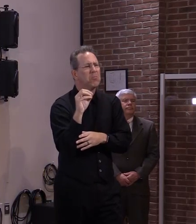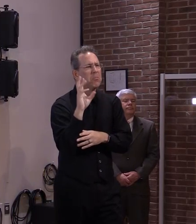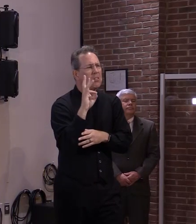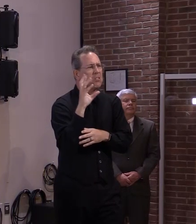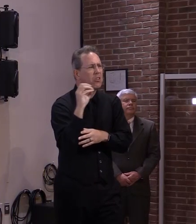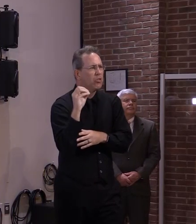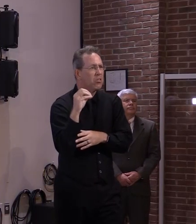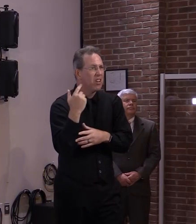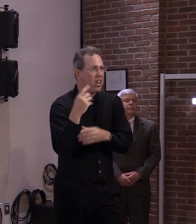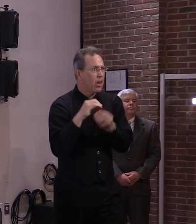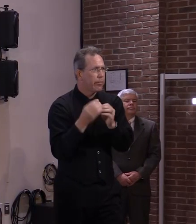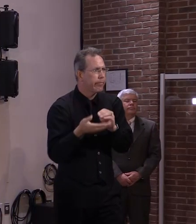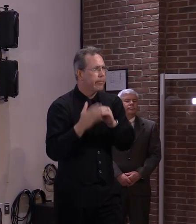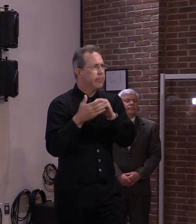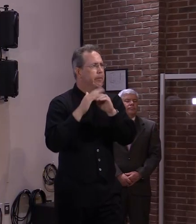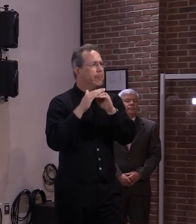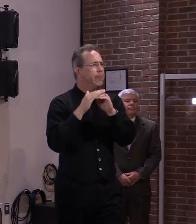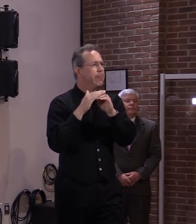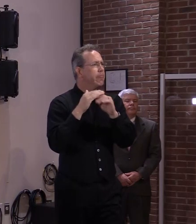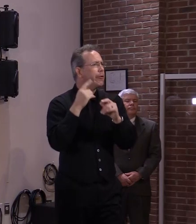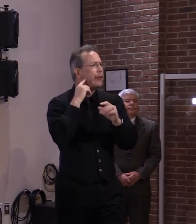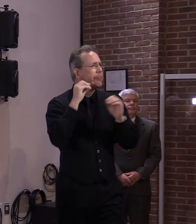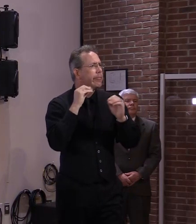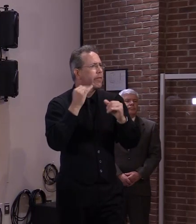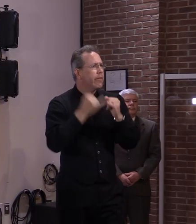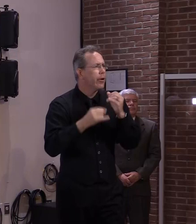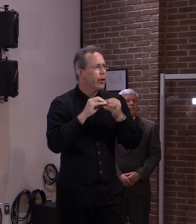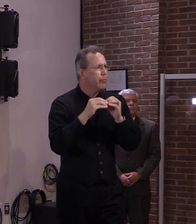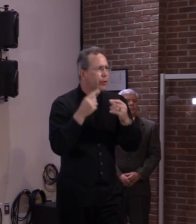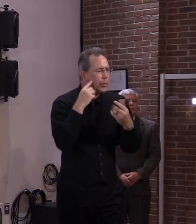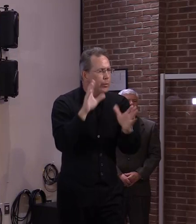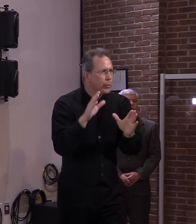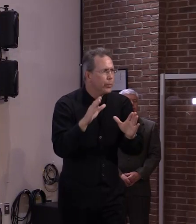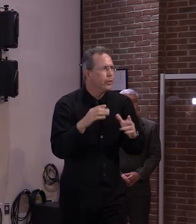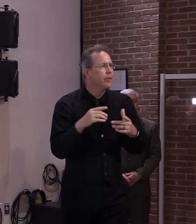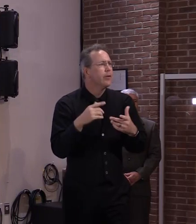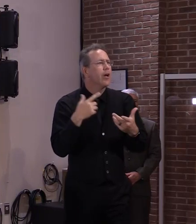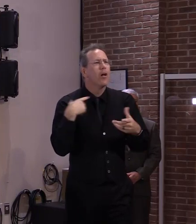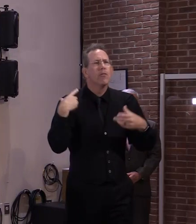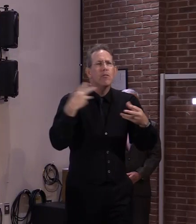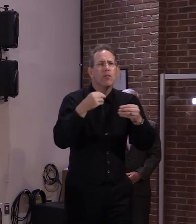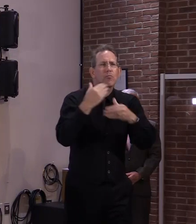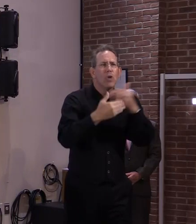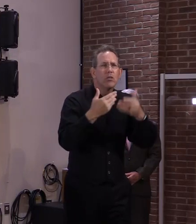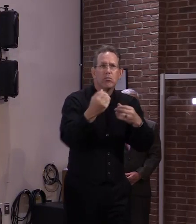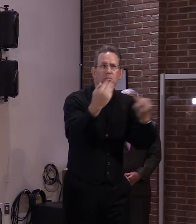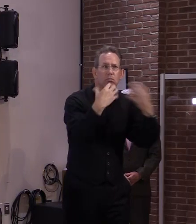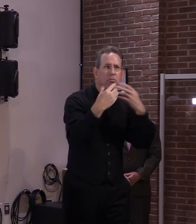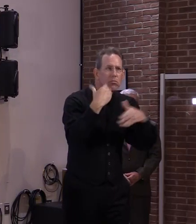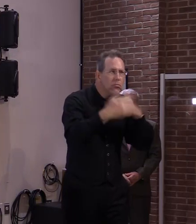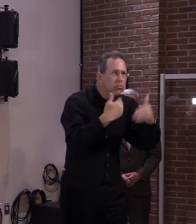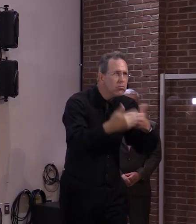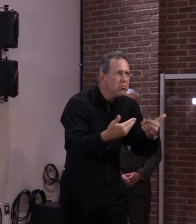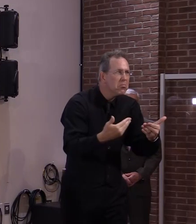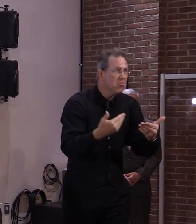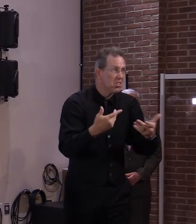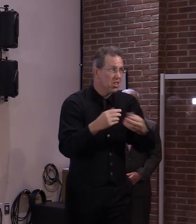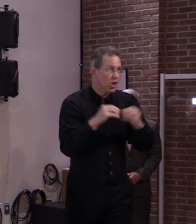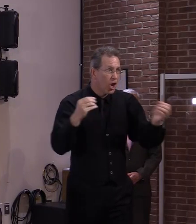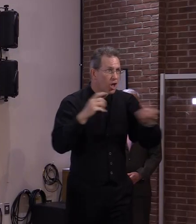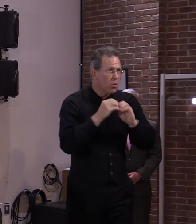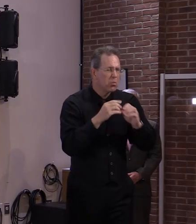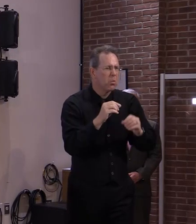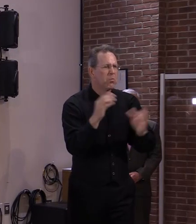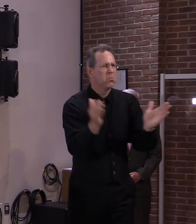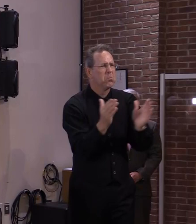much, how many evictions are in process right now. I don't believe it is a tsunami coming. I think that folks have been preparing